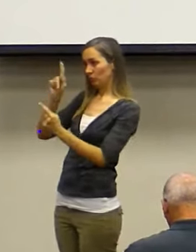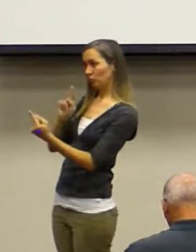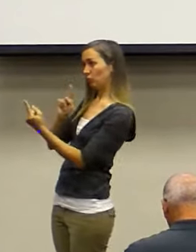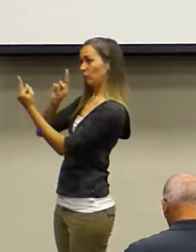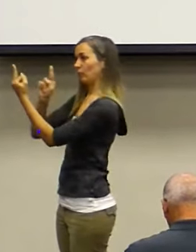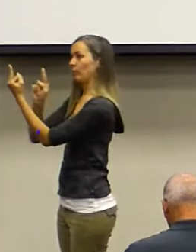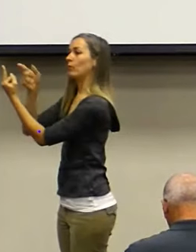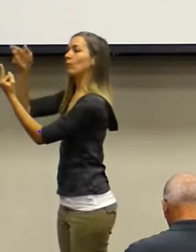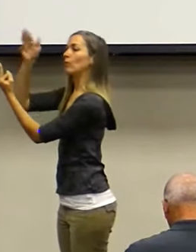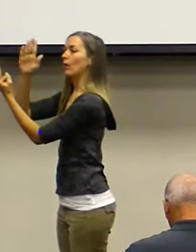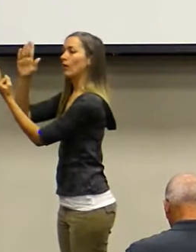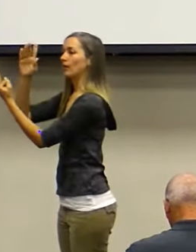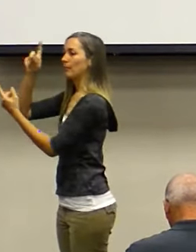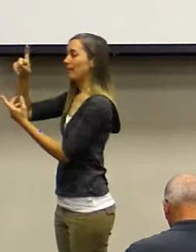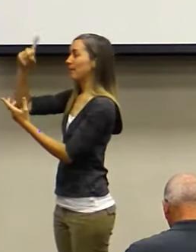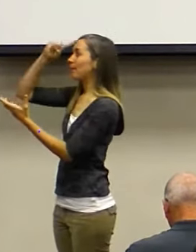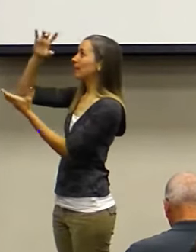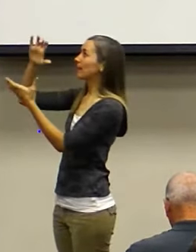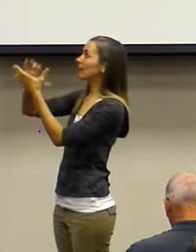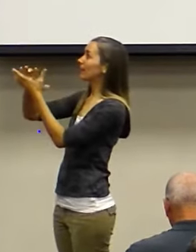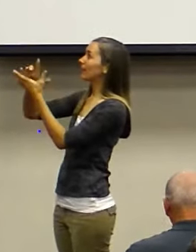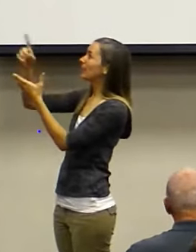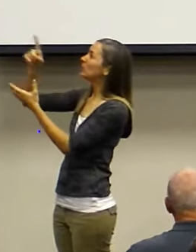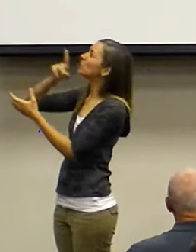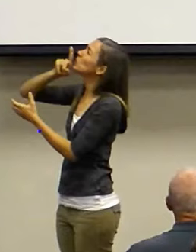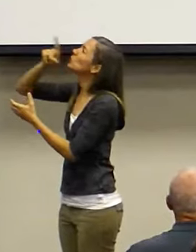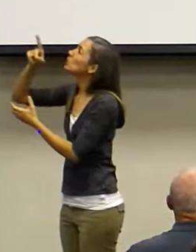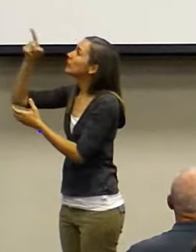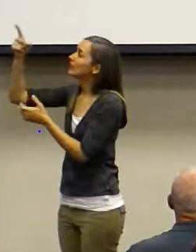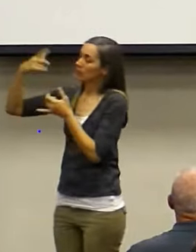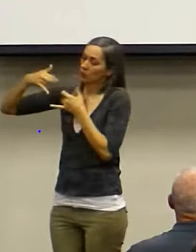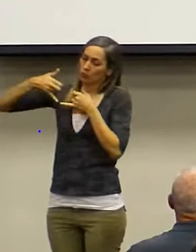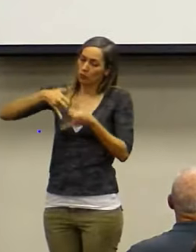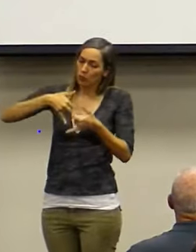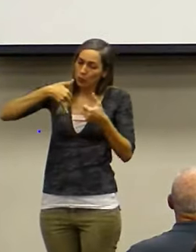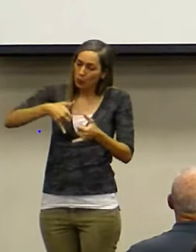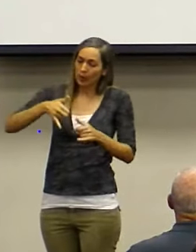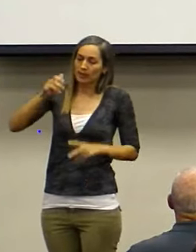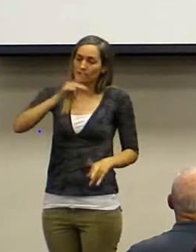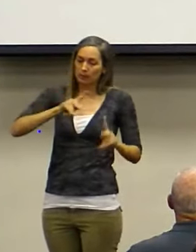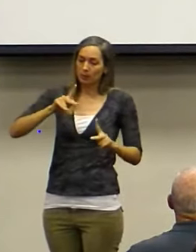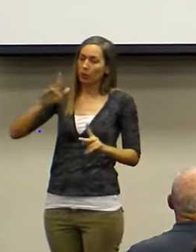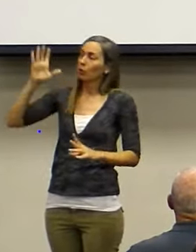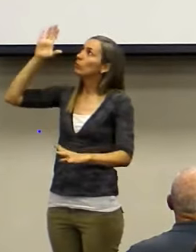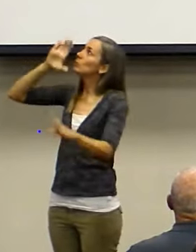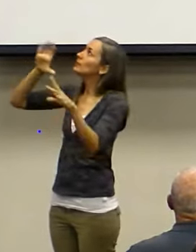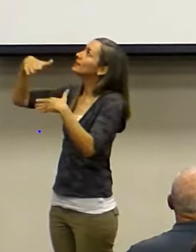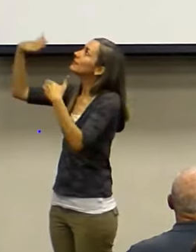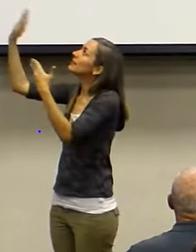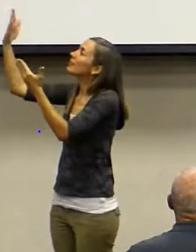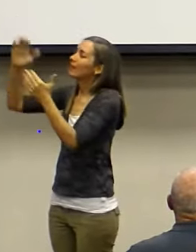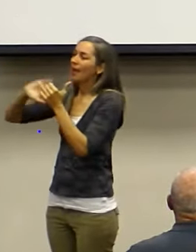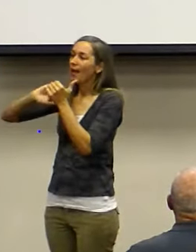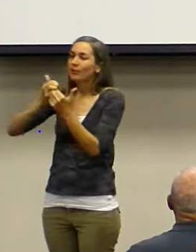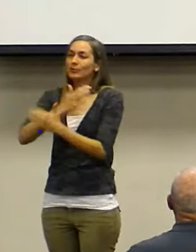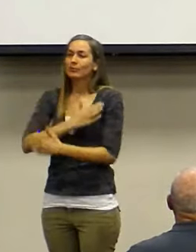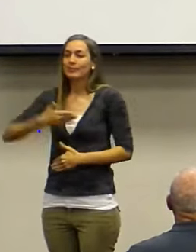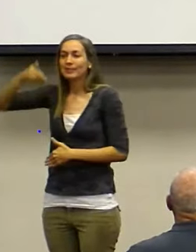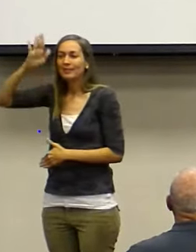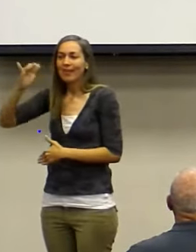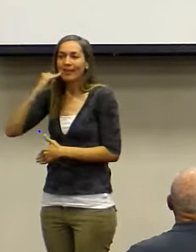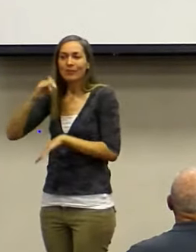How are you going to please God if you don't believe him?